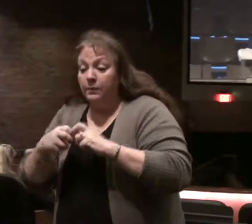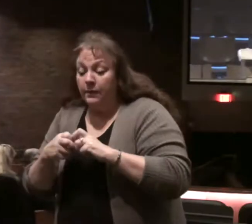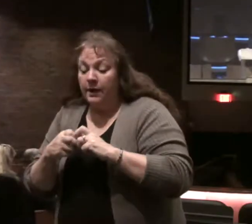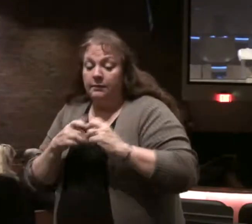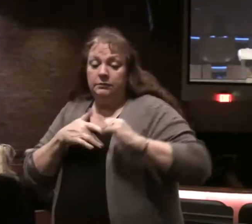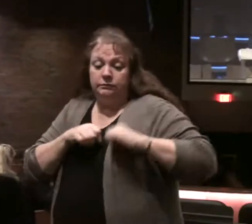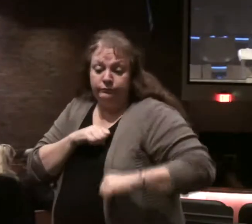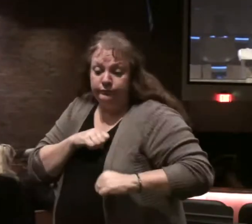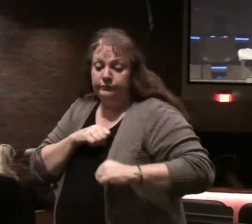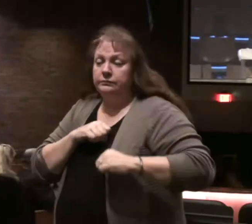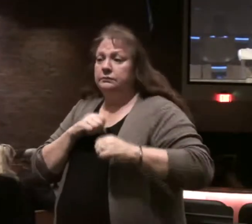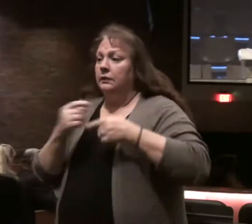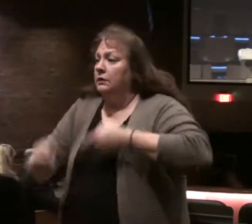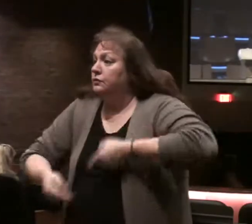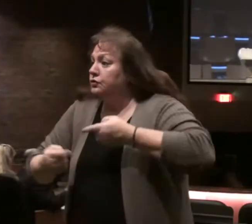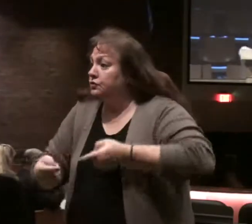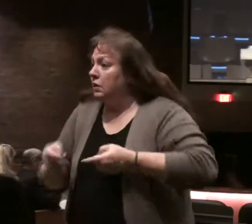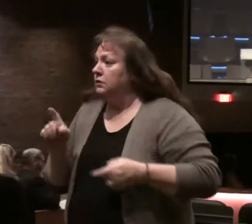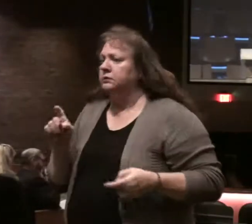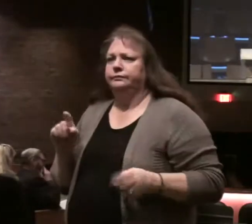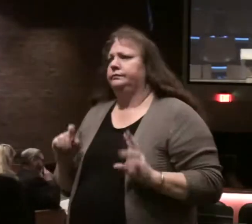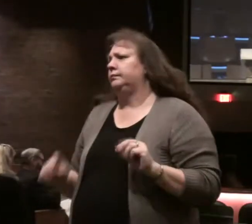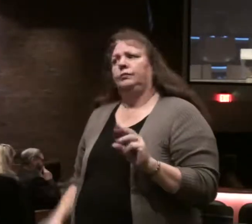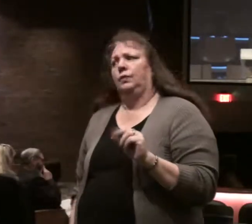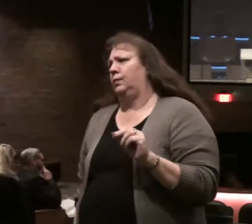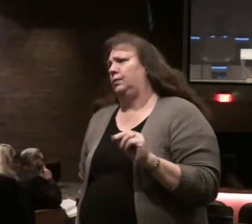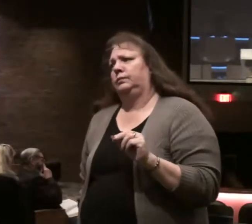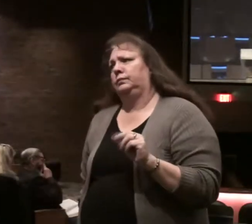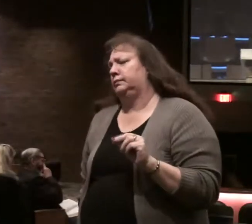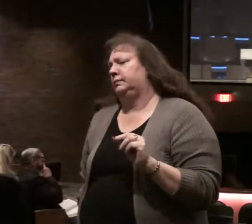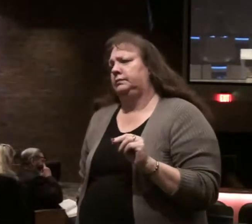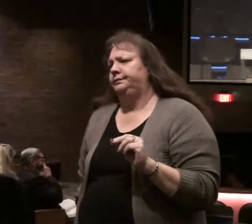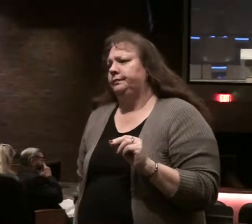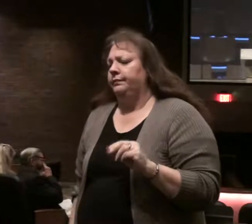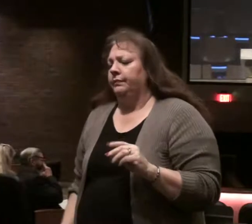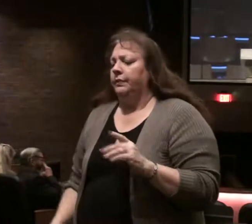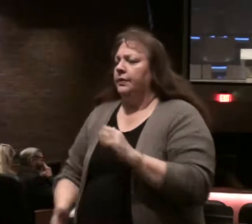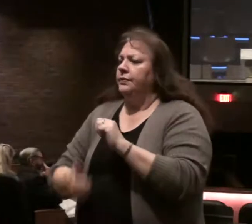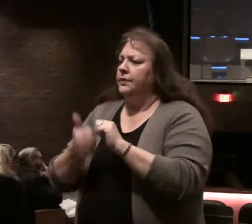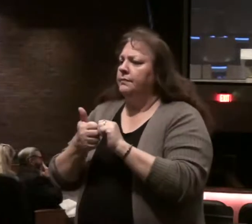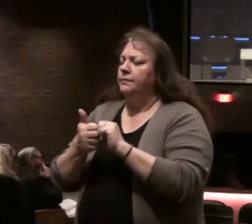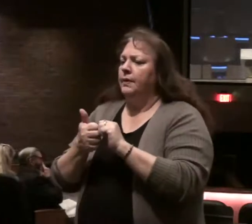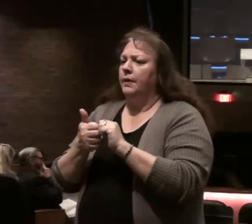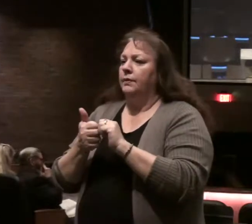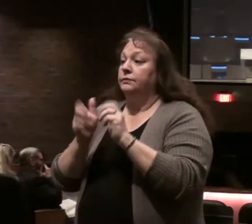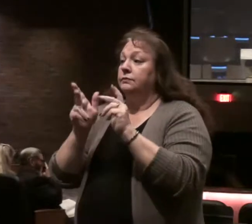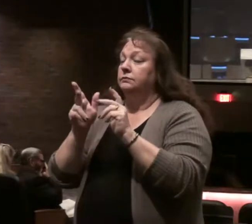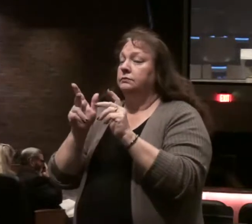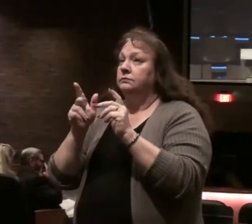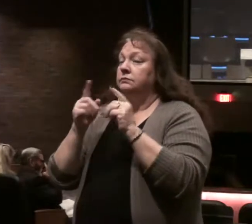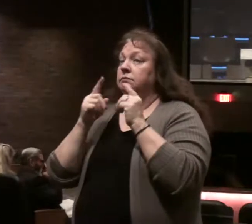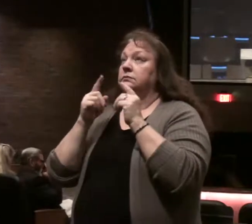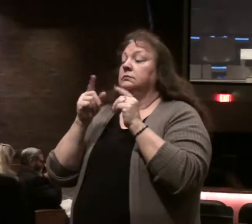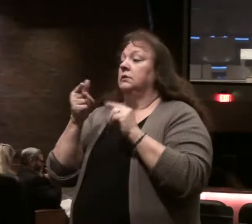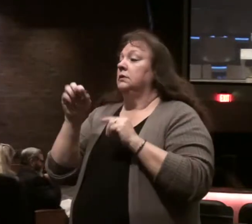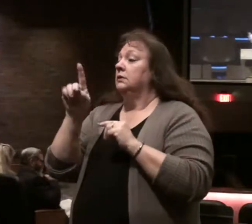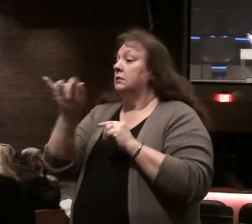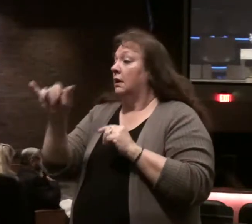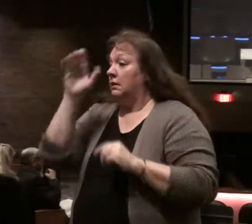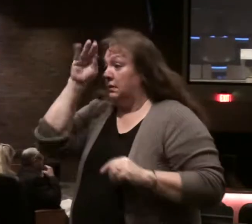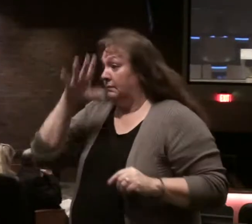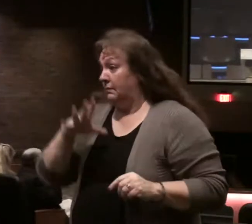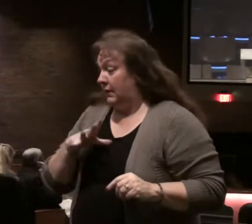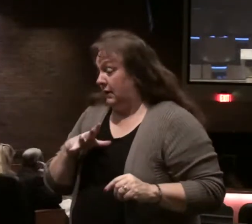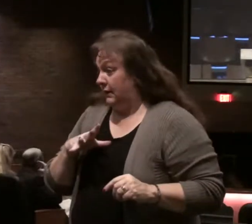heartache, difficulty in the believer's life, I don't think it's saying that. The most godly man who ever lived, the